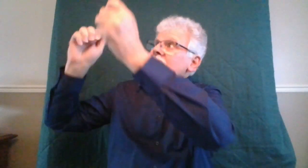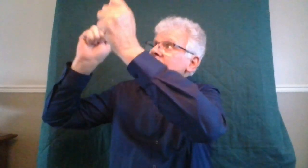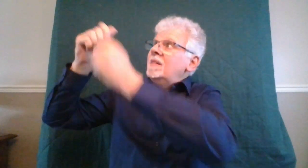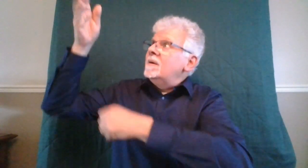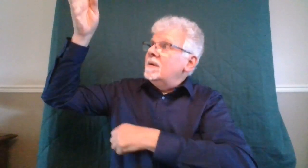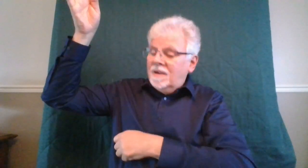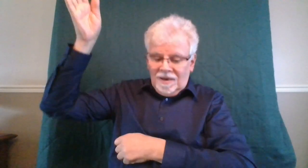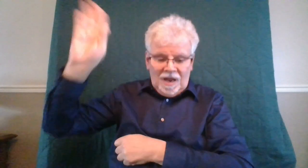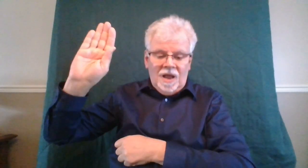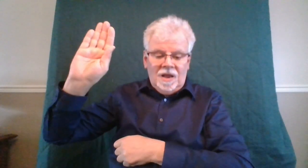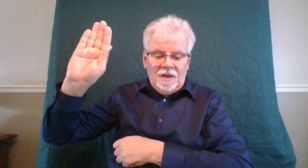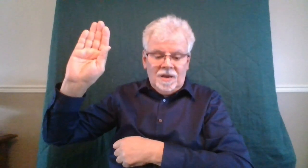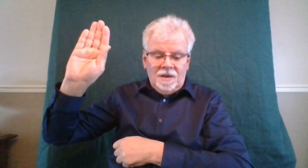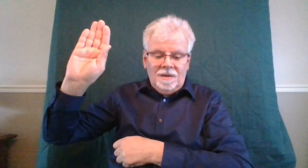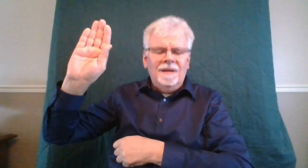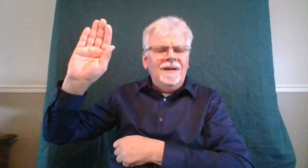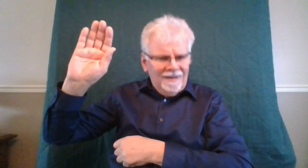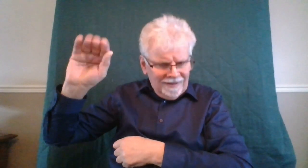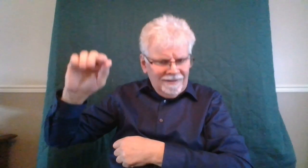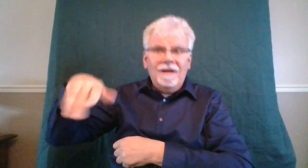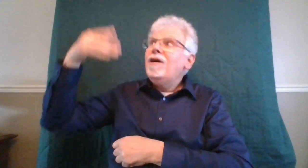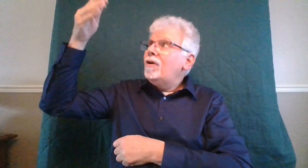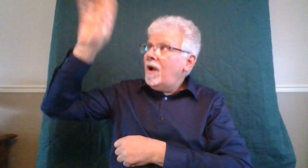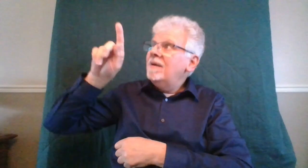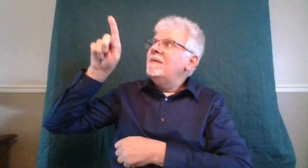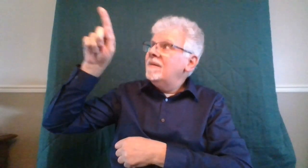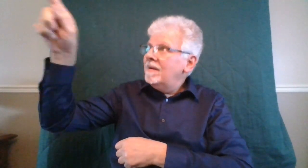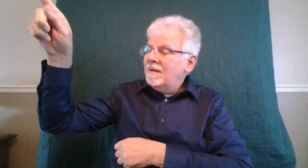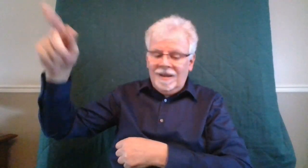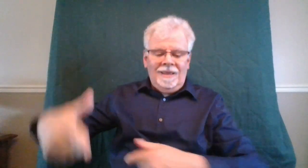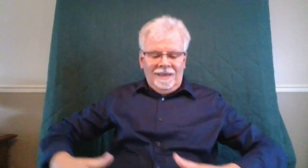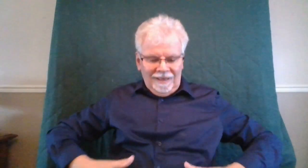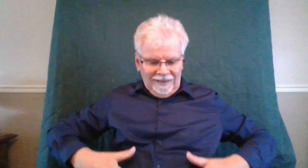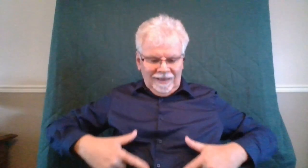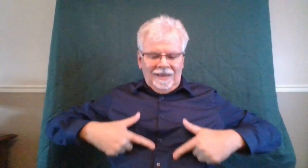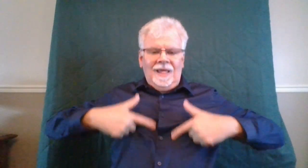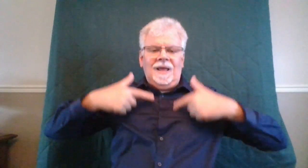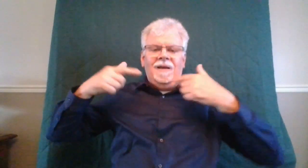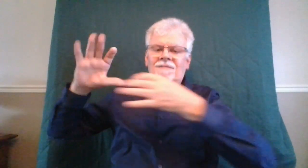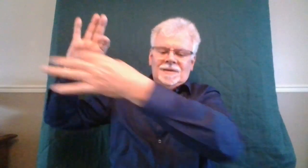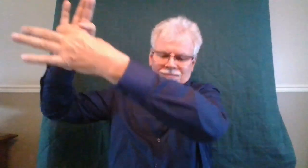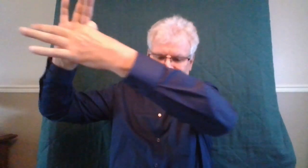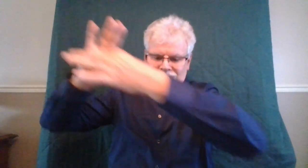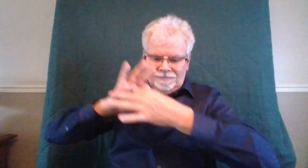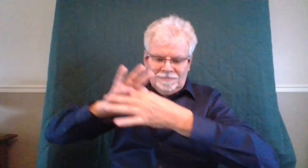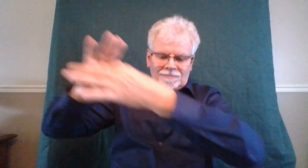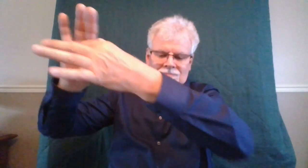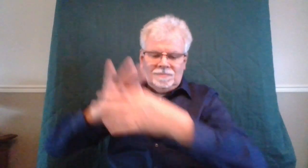And God is in Him. to